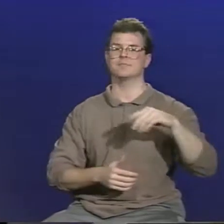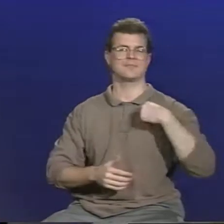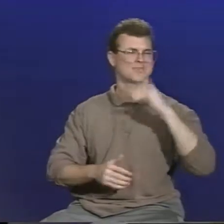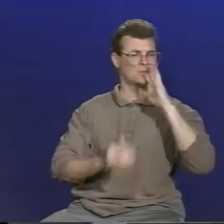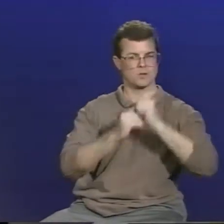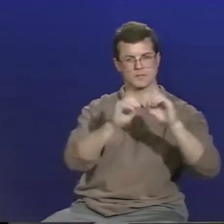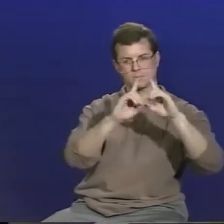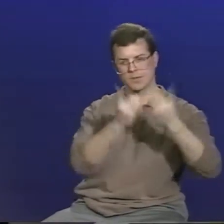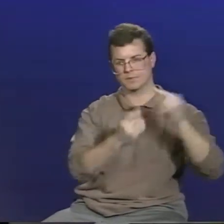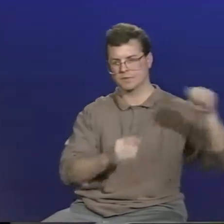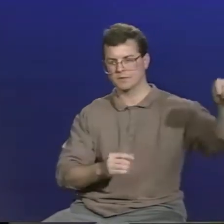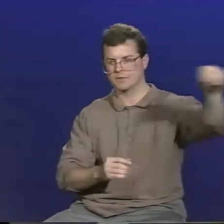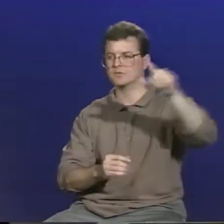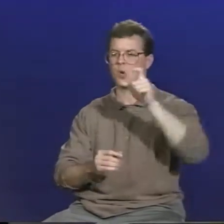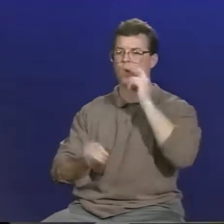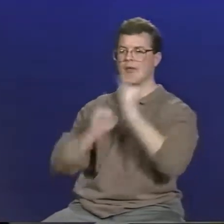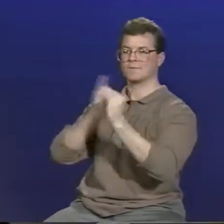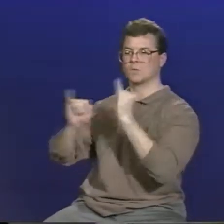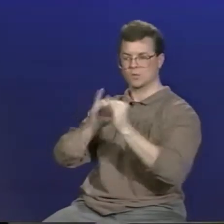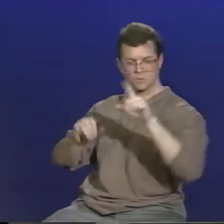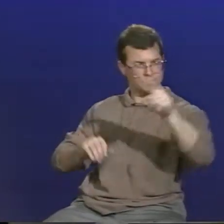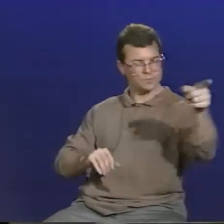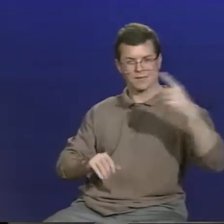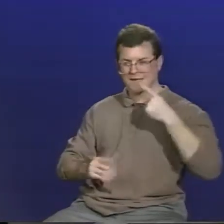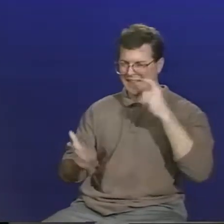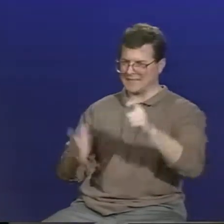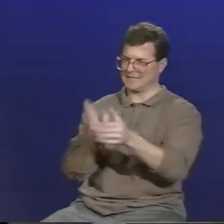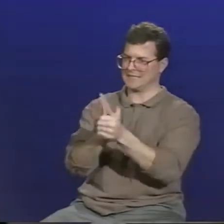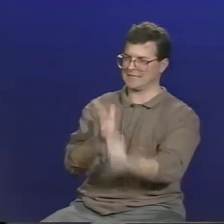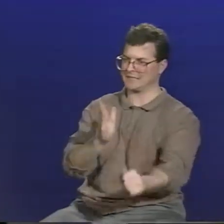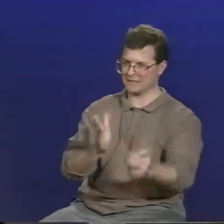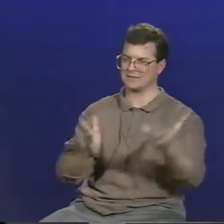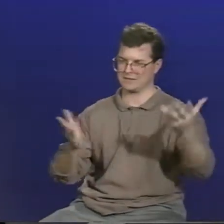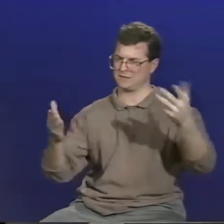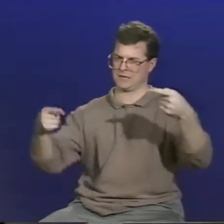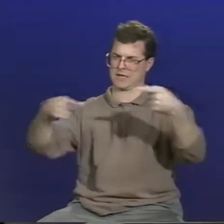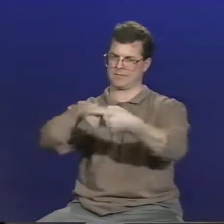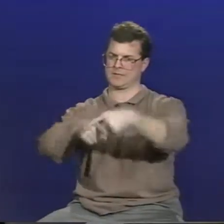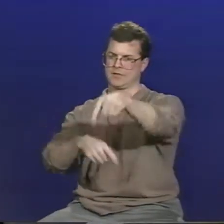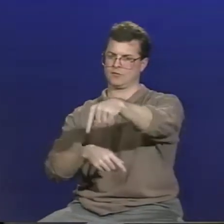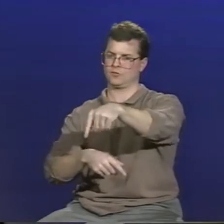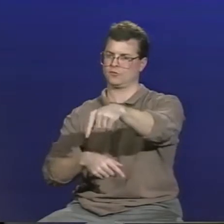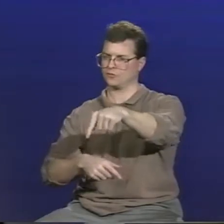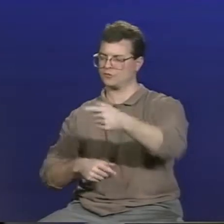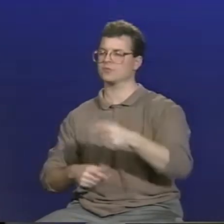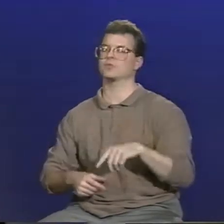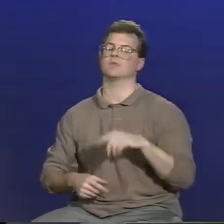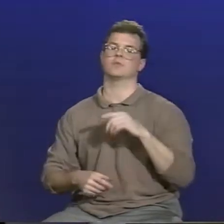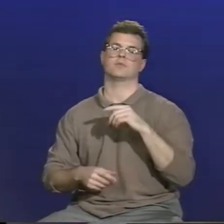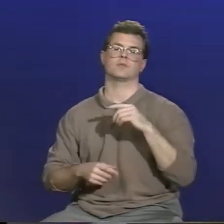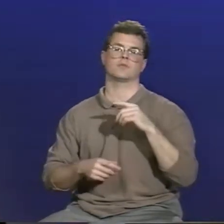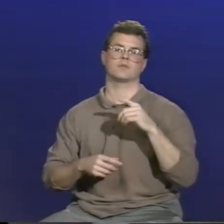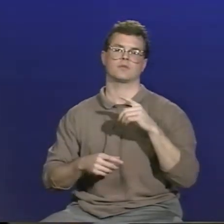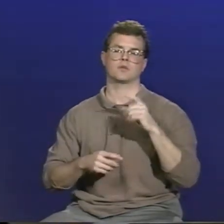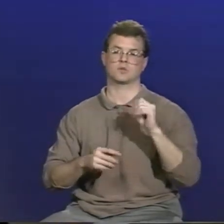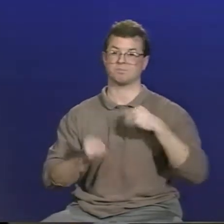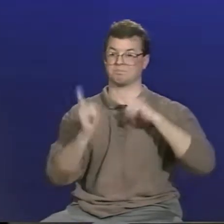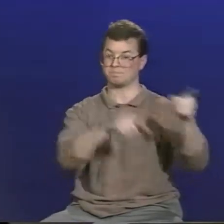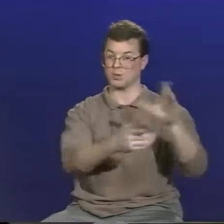just don't have the literacy skills necessary to meet the needs of the departments here at Gallaudet. And so we need to hire people who have good